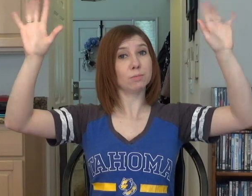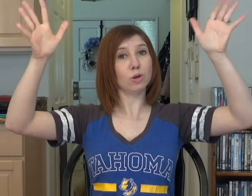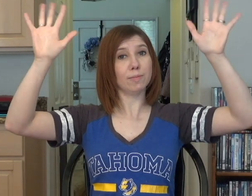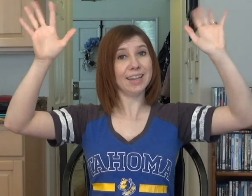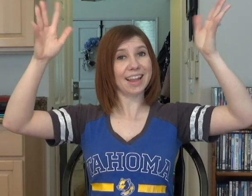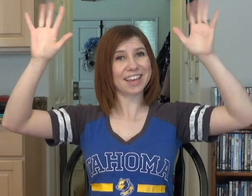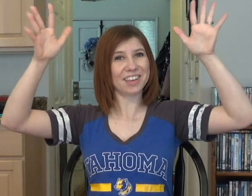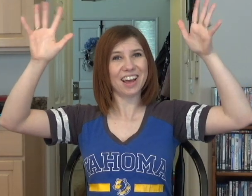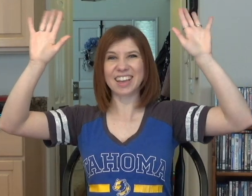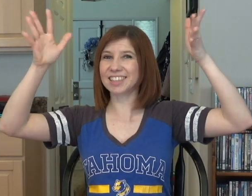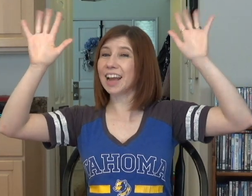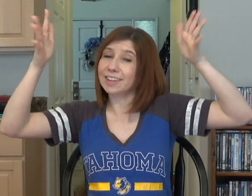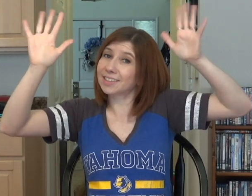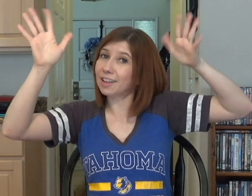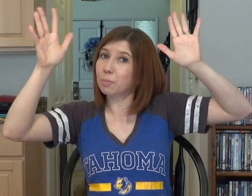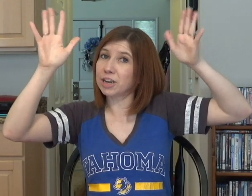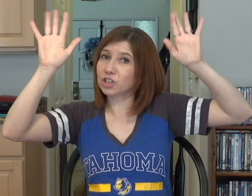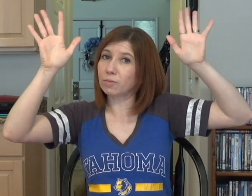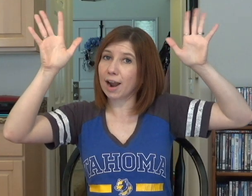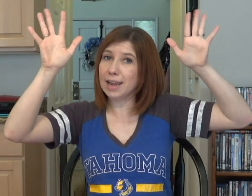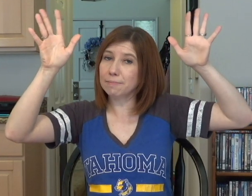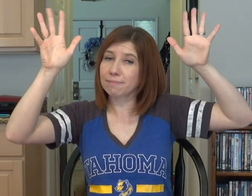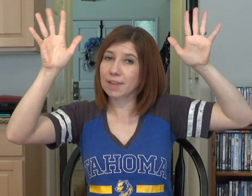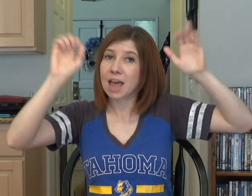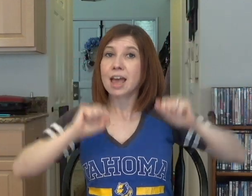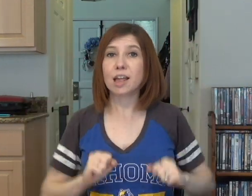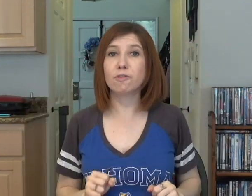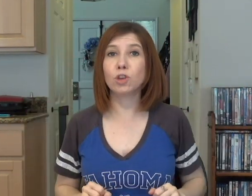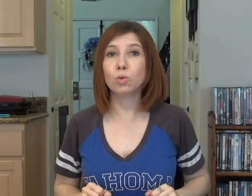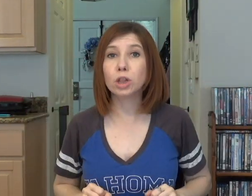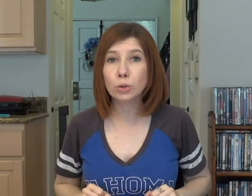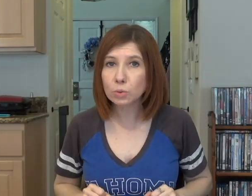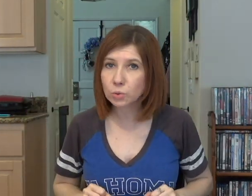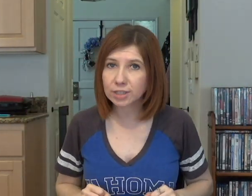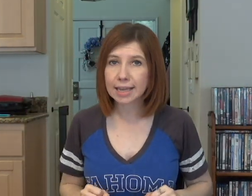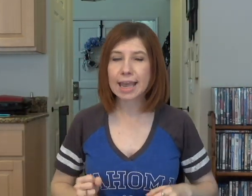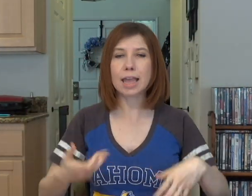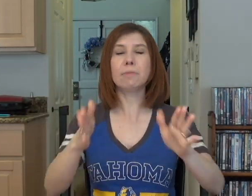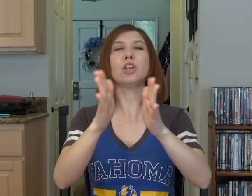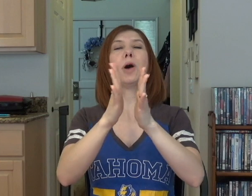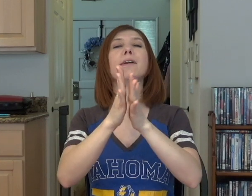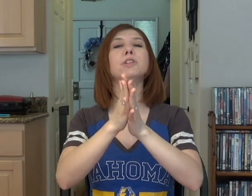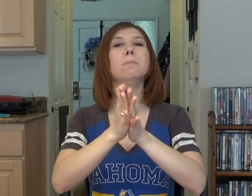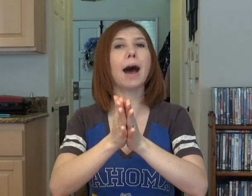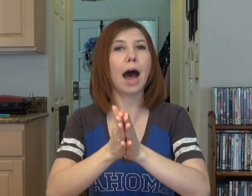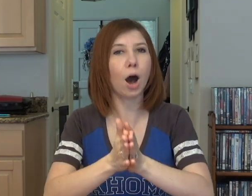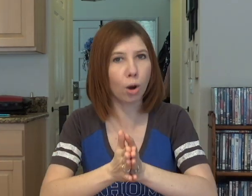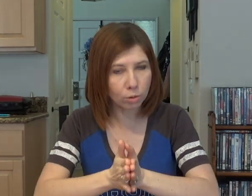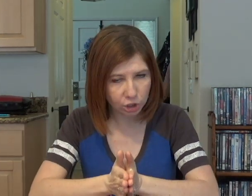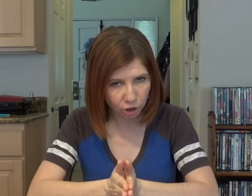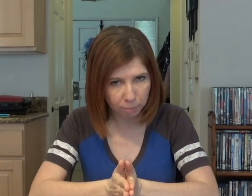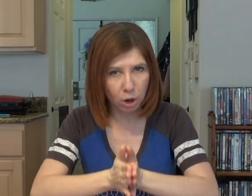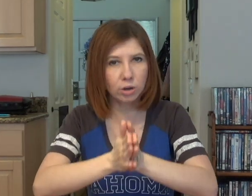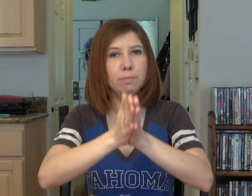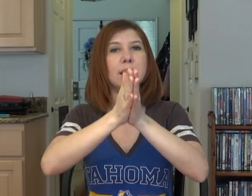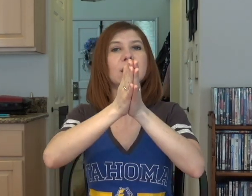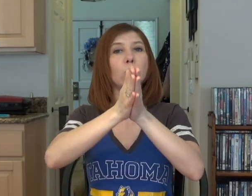movement, like a silent celebration, right? If you lose the game, then you have to bow to your opponent because we